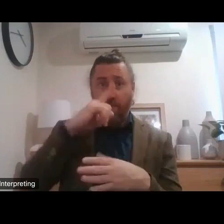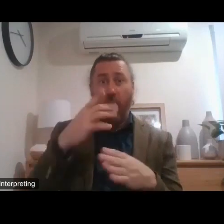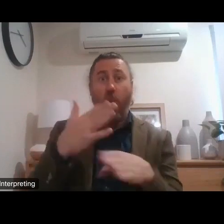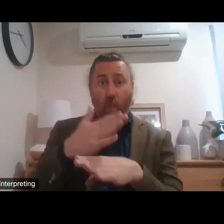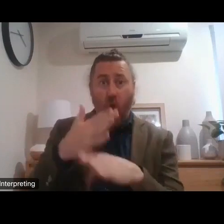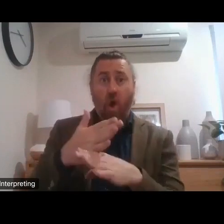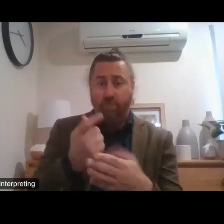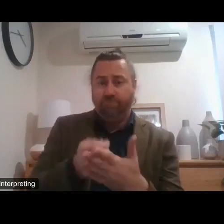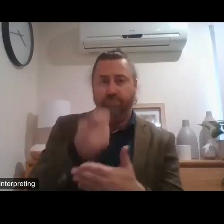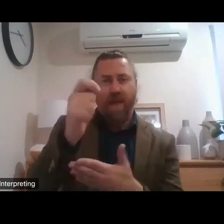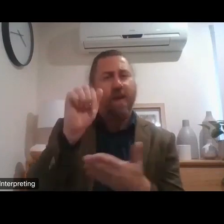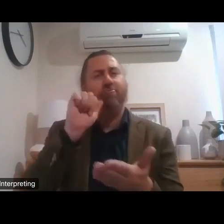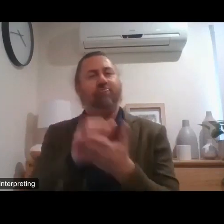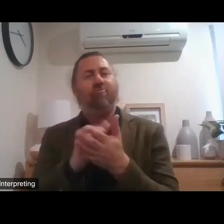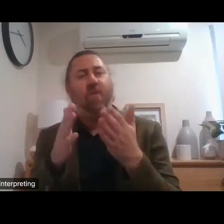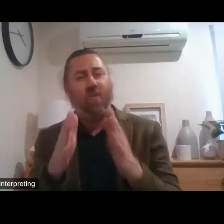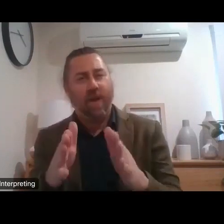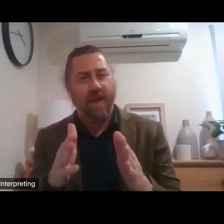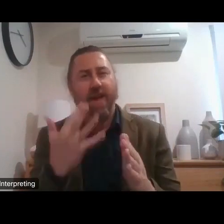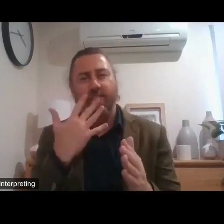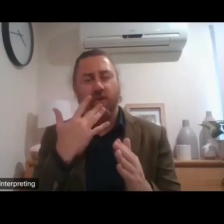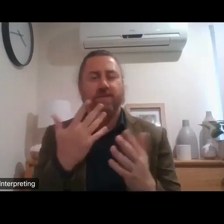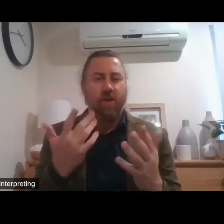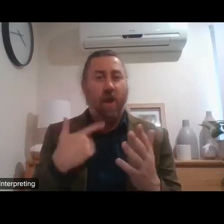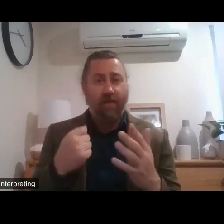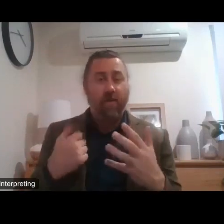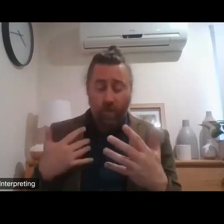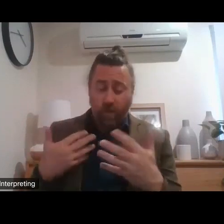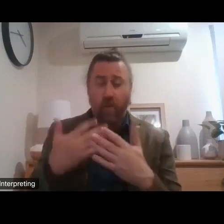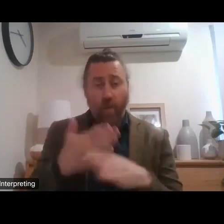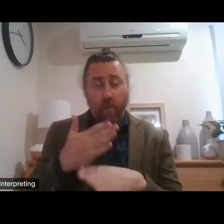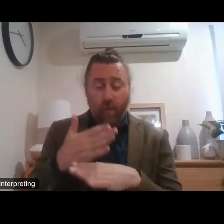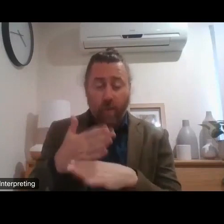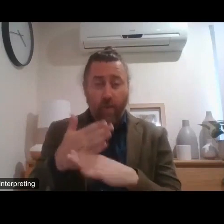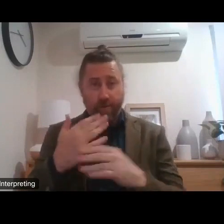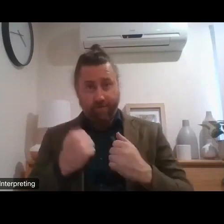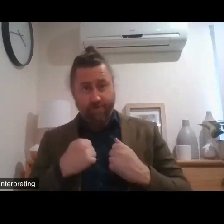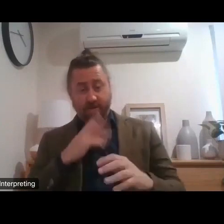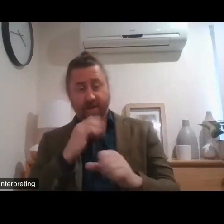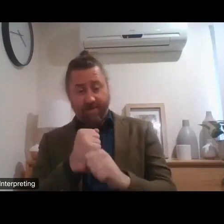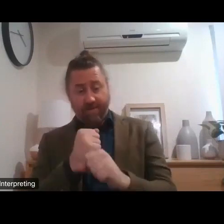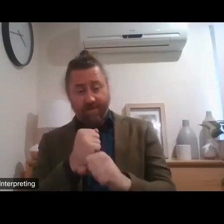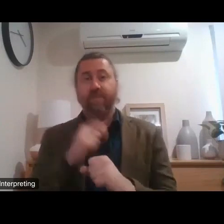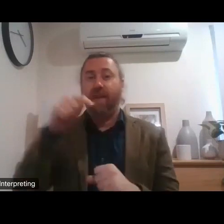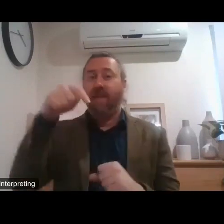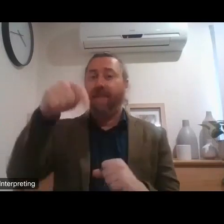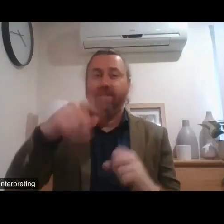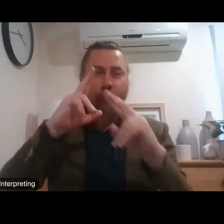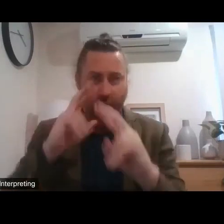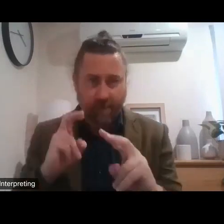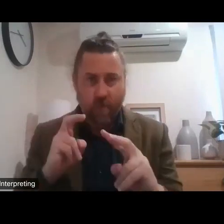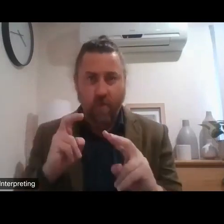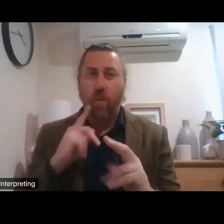remunerated. So we've been doing a fair bit but this review is another step towards this rebuilding trust.